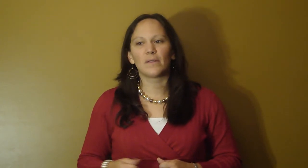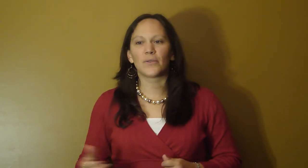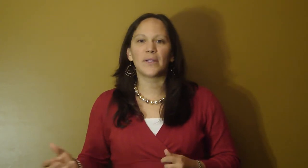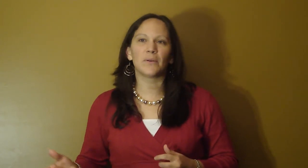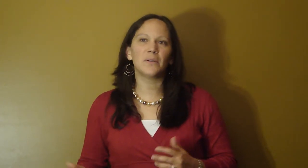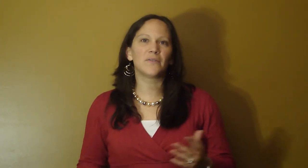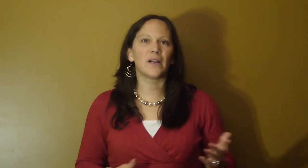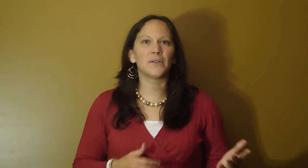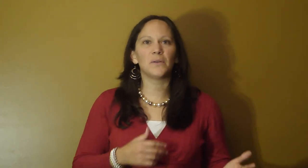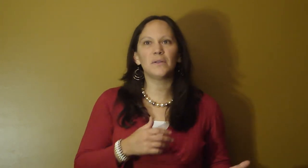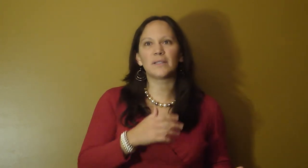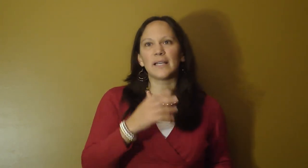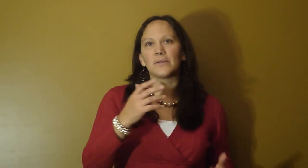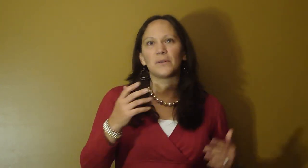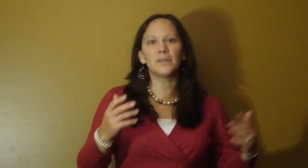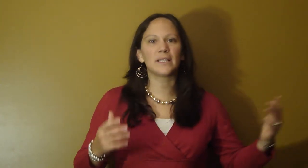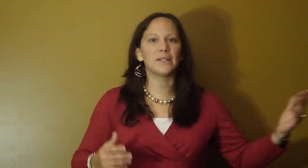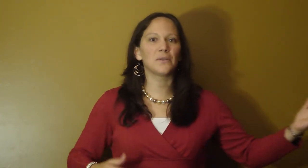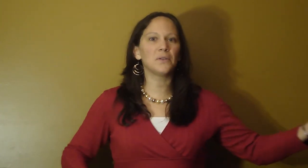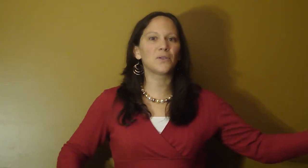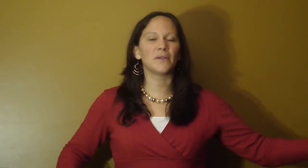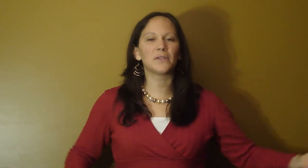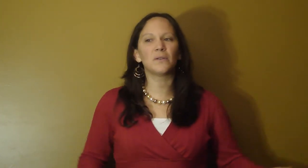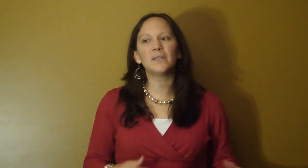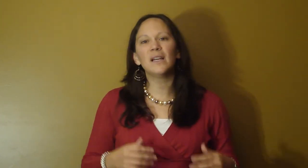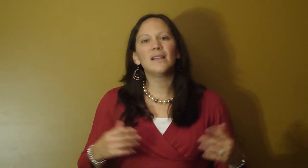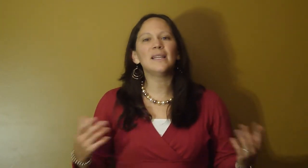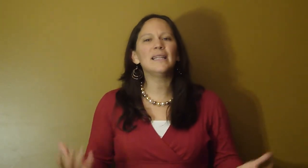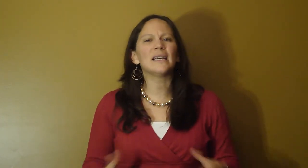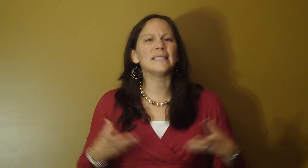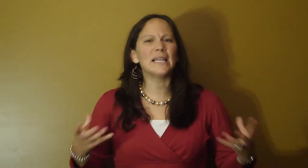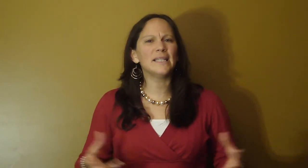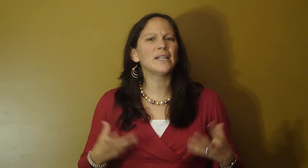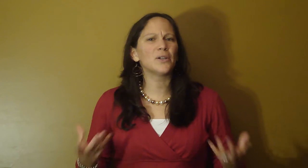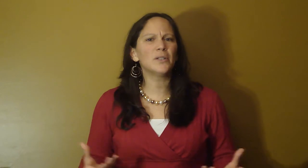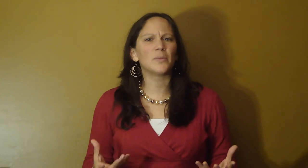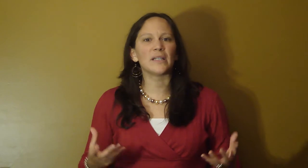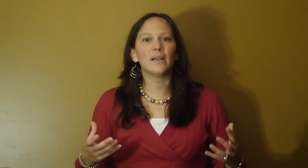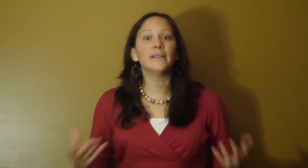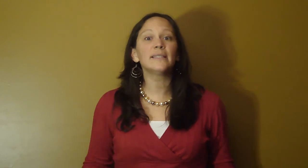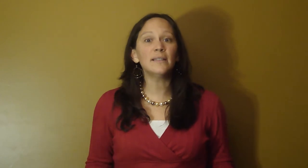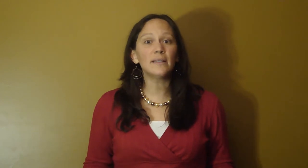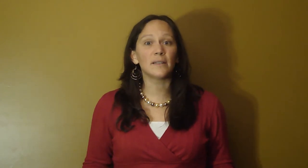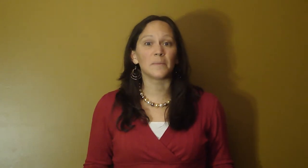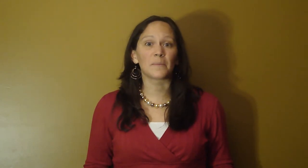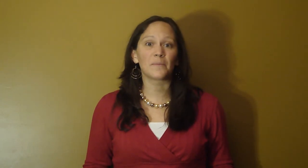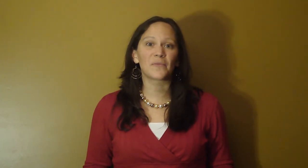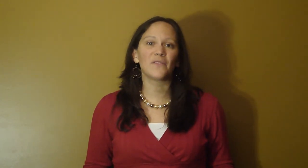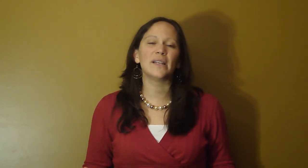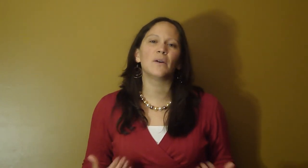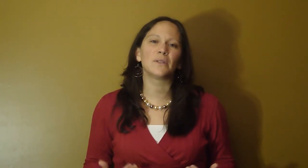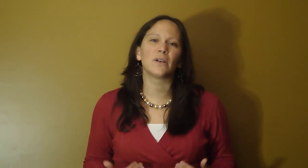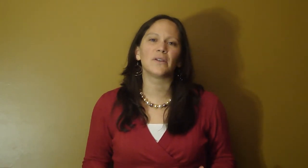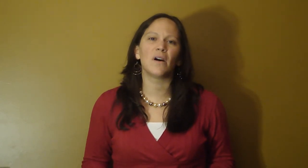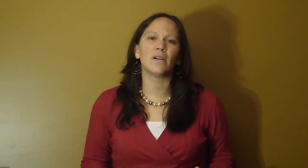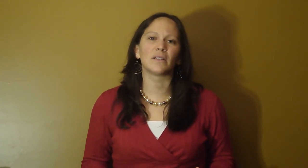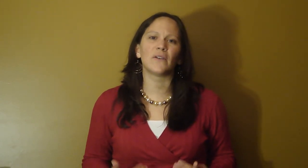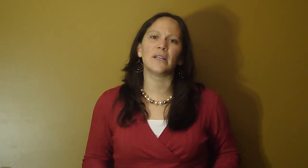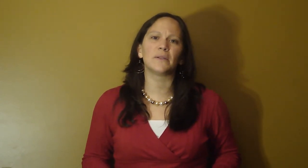Three-year-olds, five-year-olds, eight-year-olds, ten-year-olds, twelve-years-old. They need that daily encouragement. Listen to them. Find out what's on their hearts. Find out what's